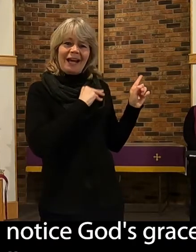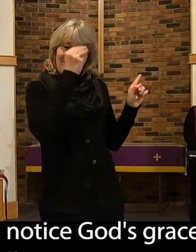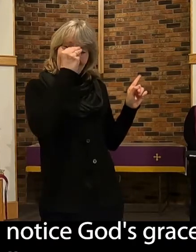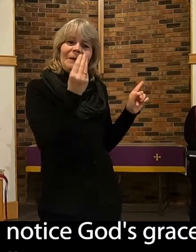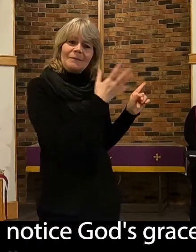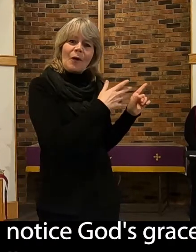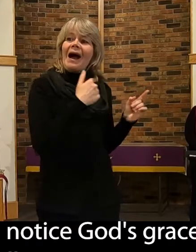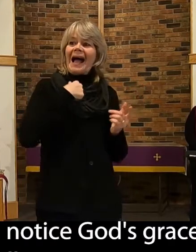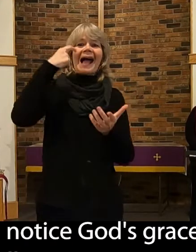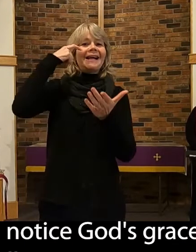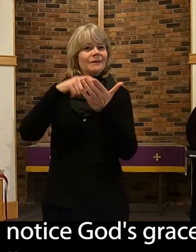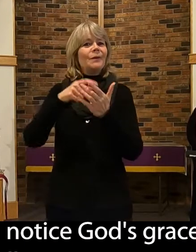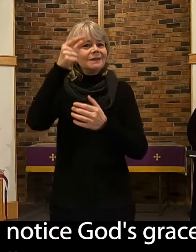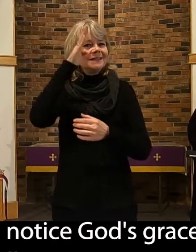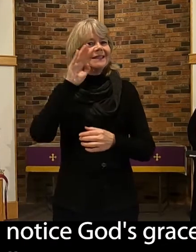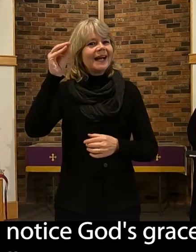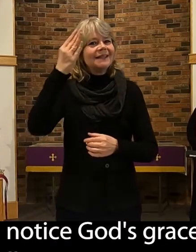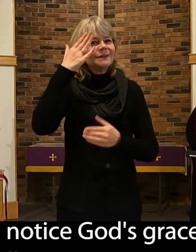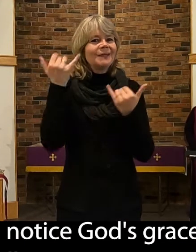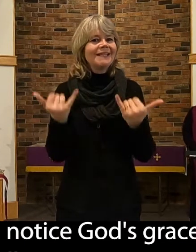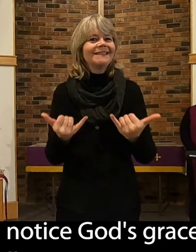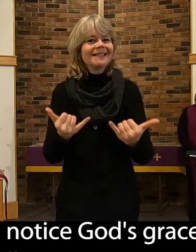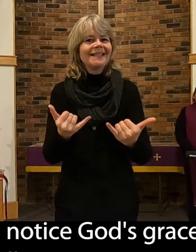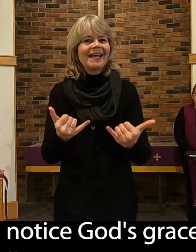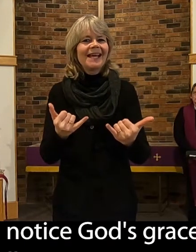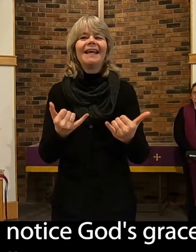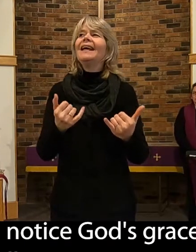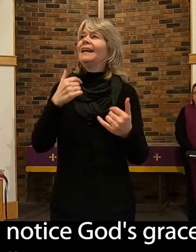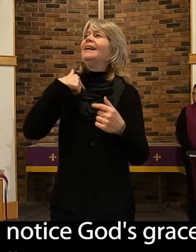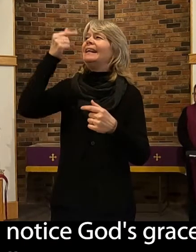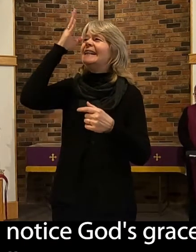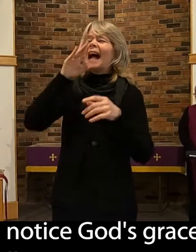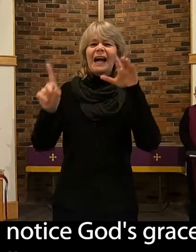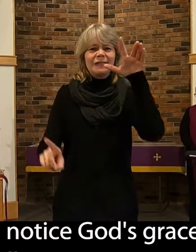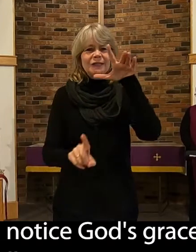I noticed. This is how God showed up for me today.